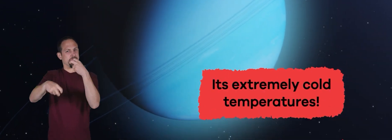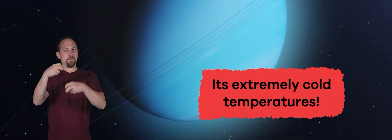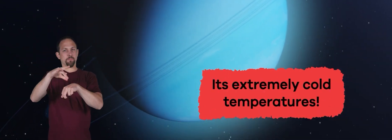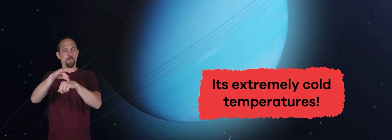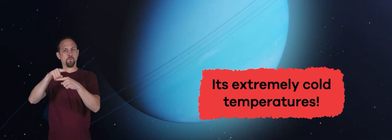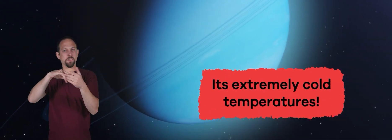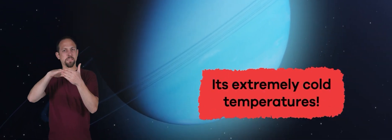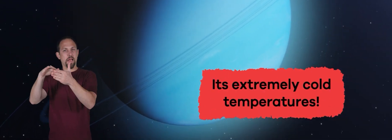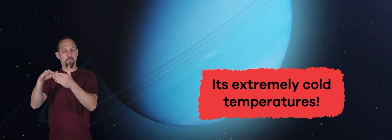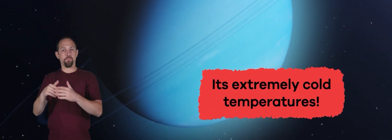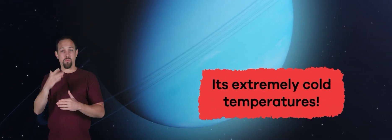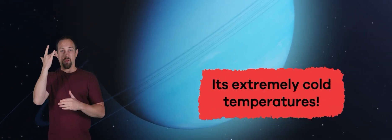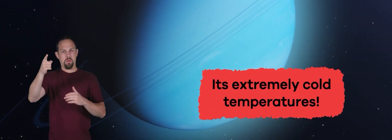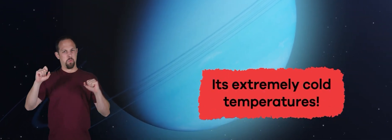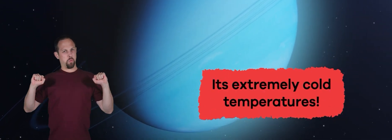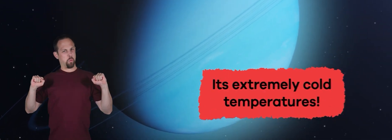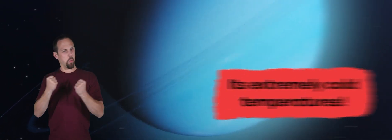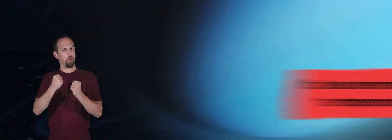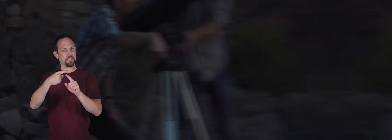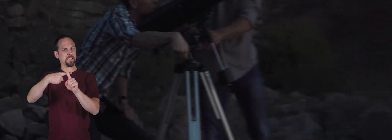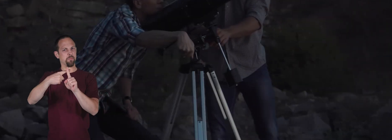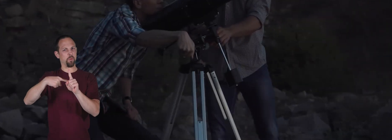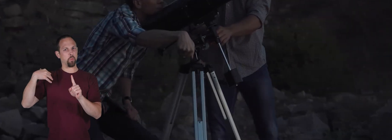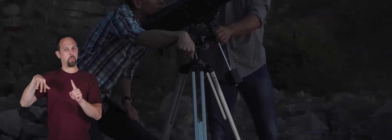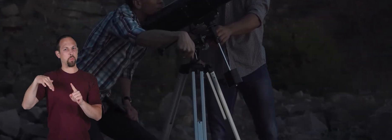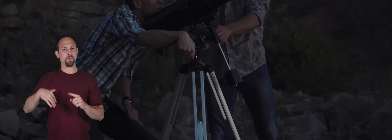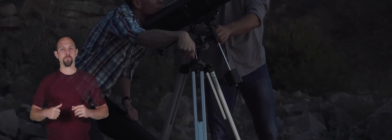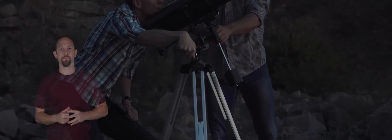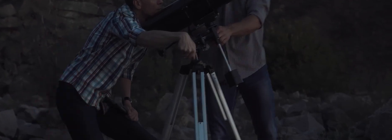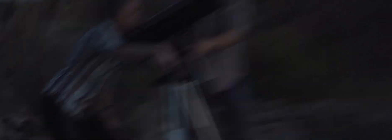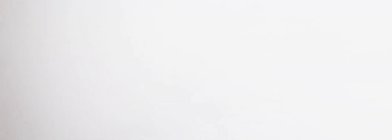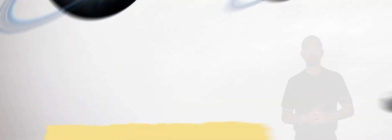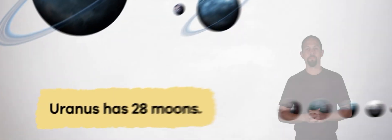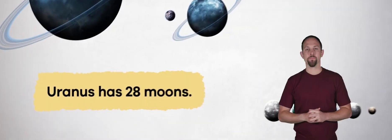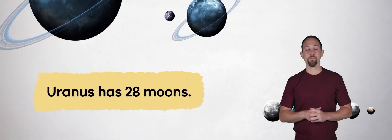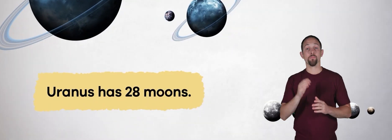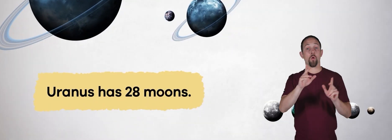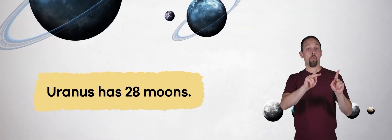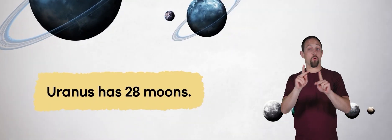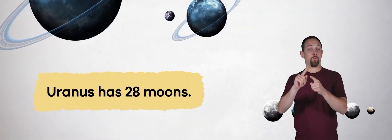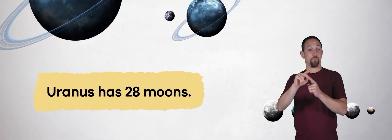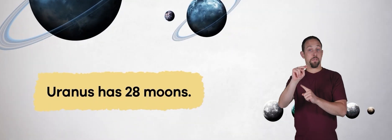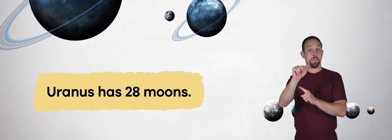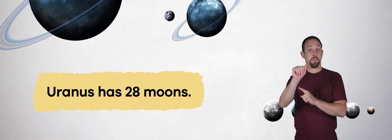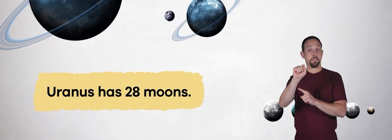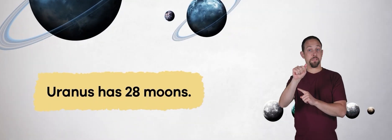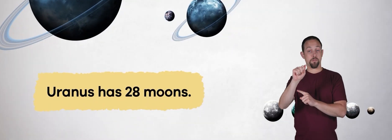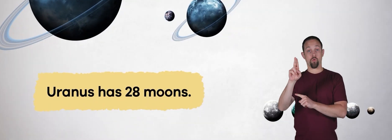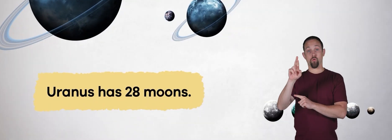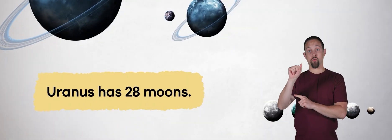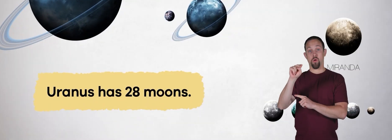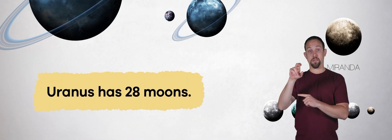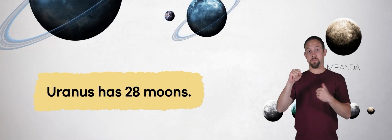extremely cold temperatures. According to NASA, Uranus has 28 moons, including Miranda,